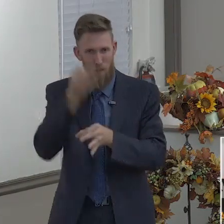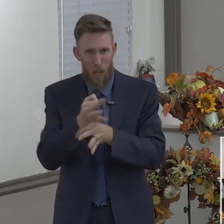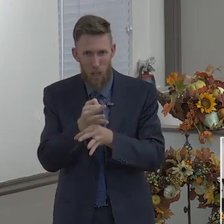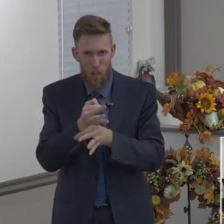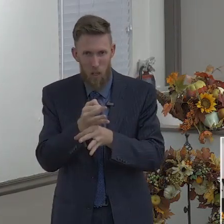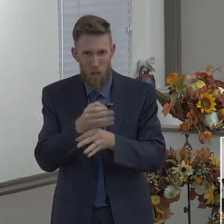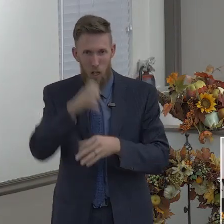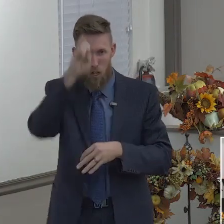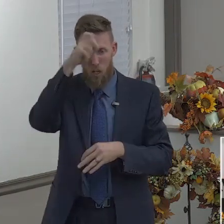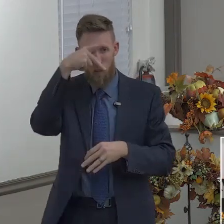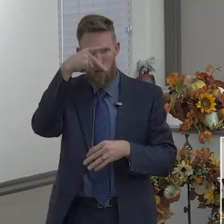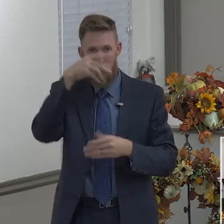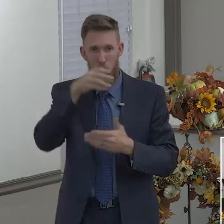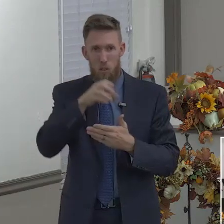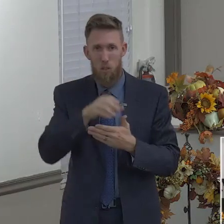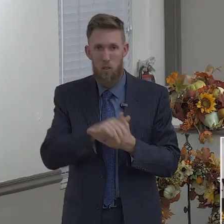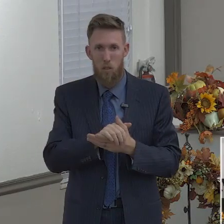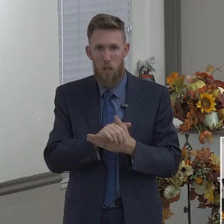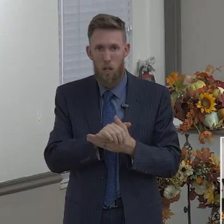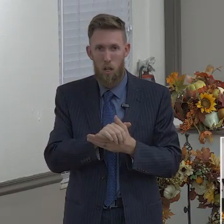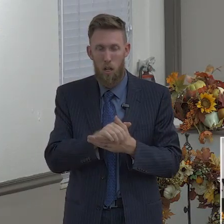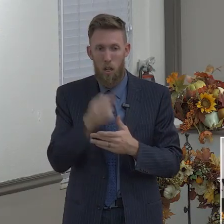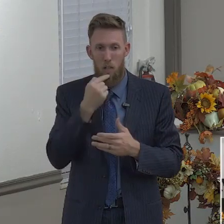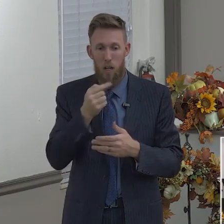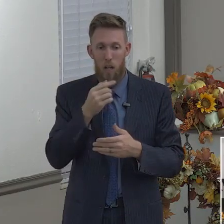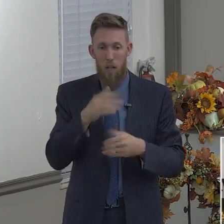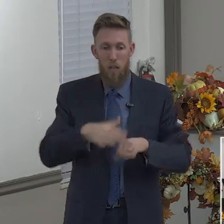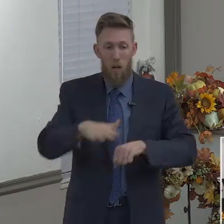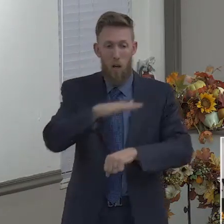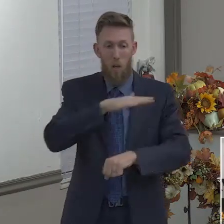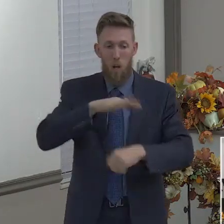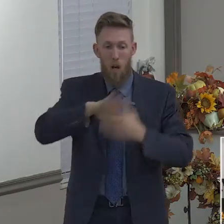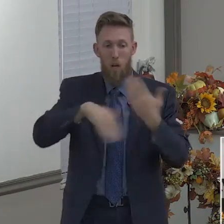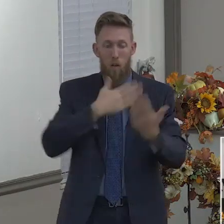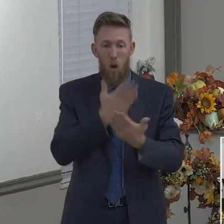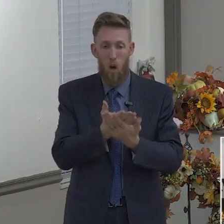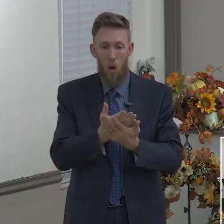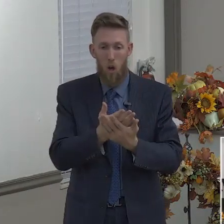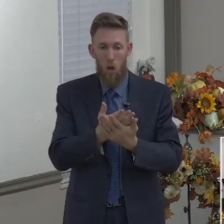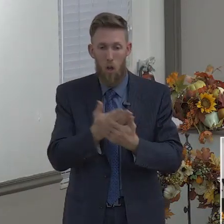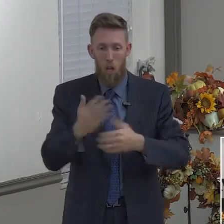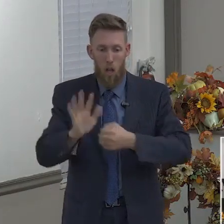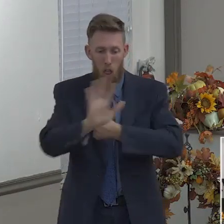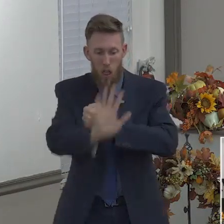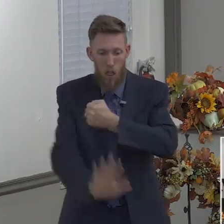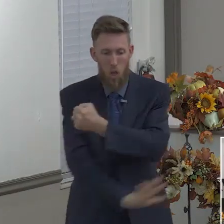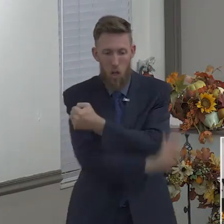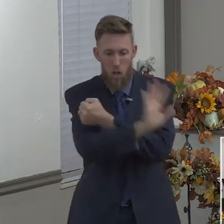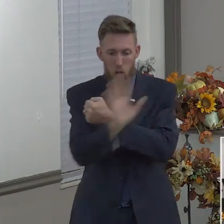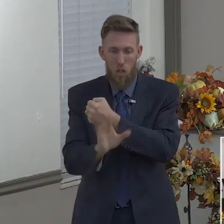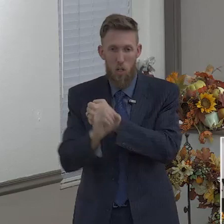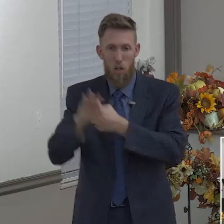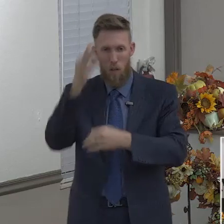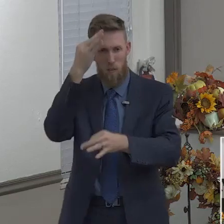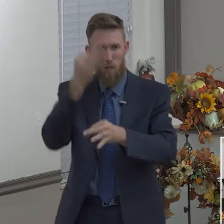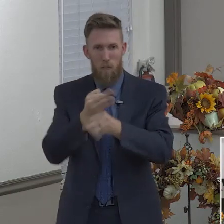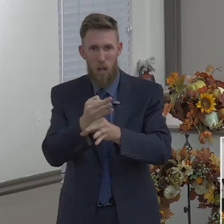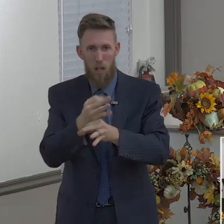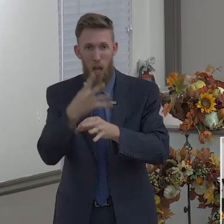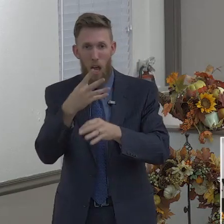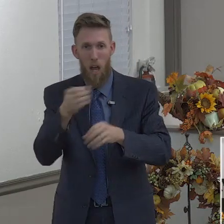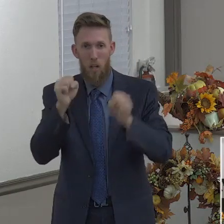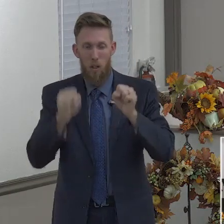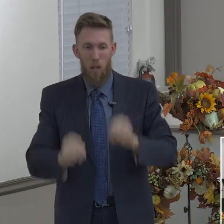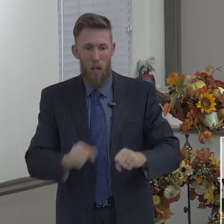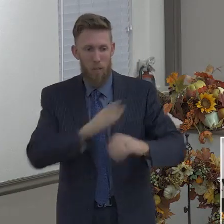taking the shield of faith, whereby ye shall be able to quench all the fiery darts of the wicked. Now, I want to get just something out